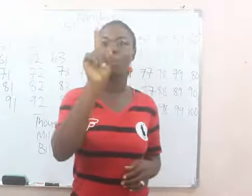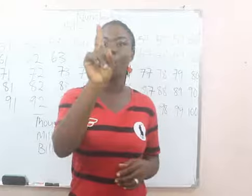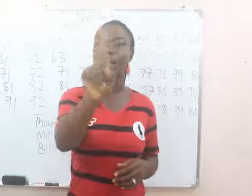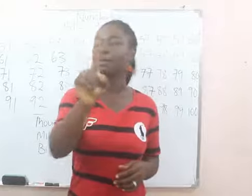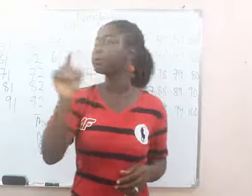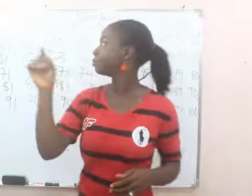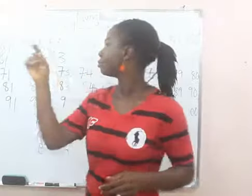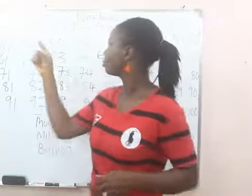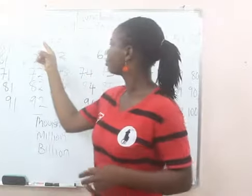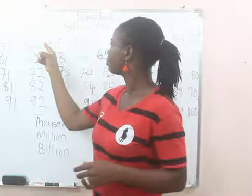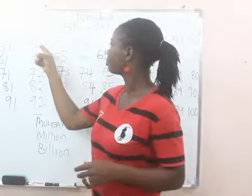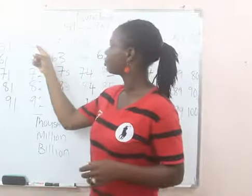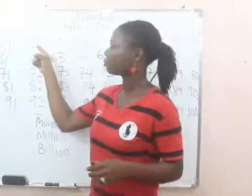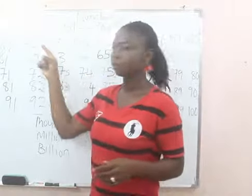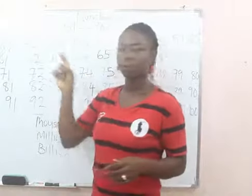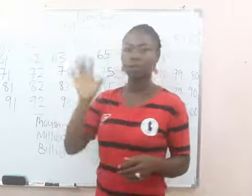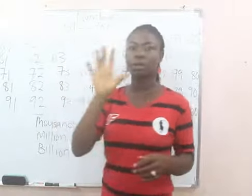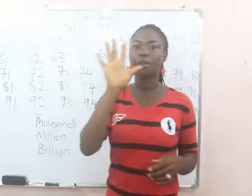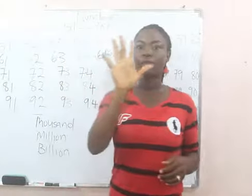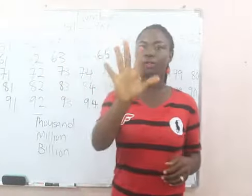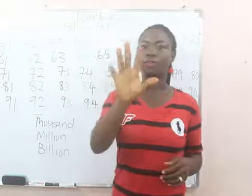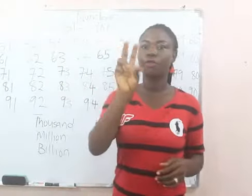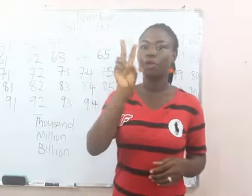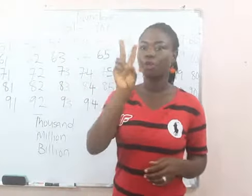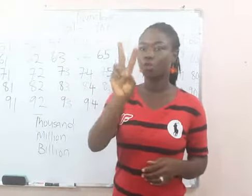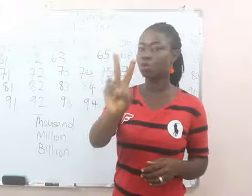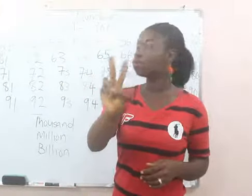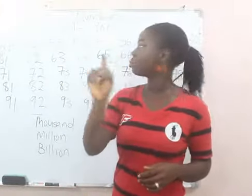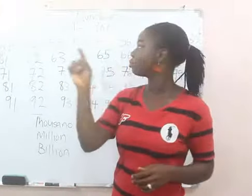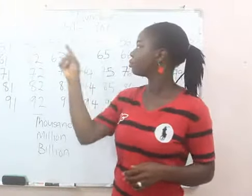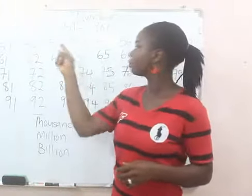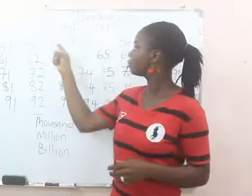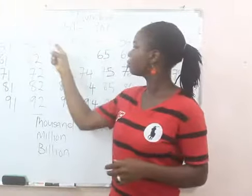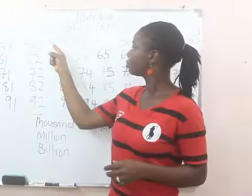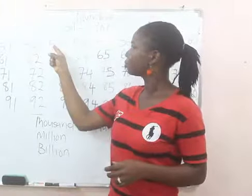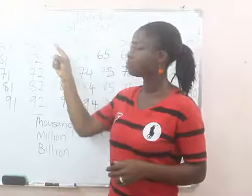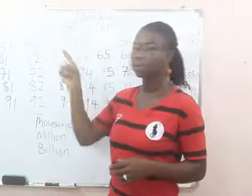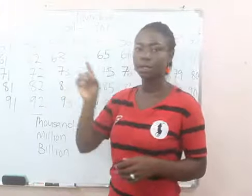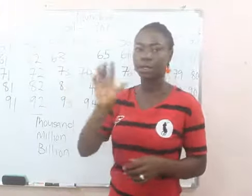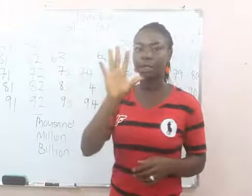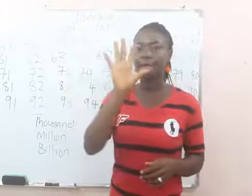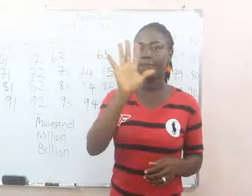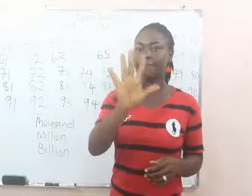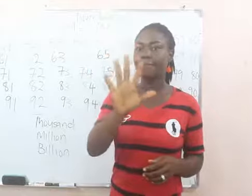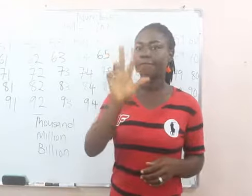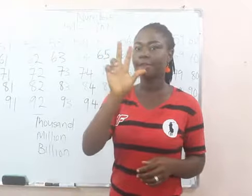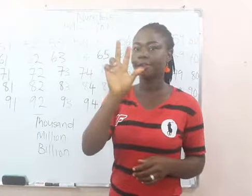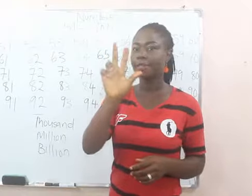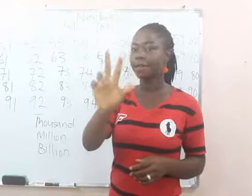52, 53,